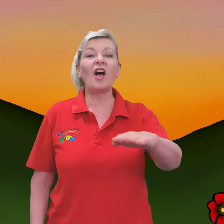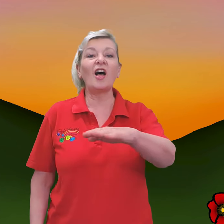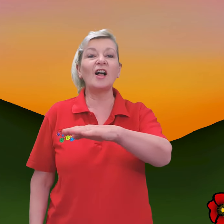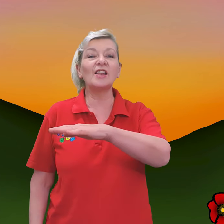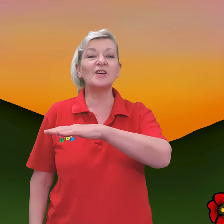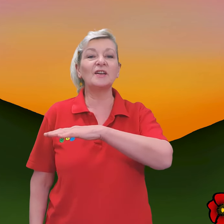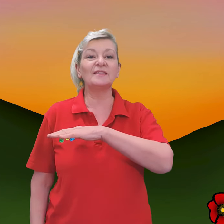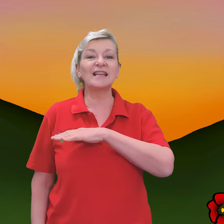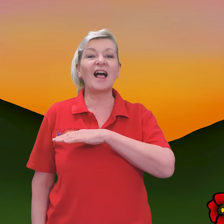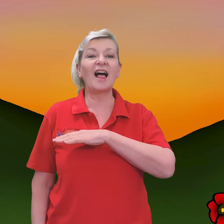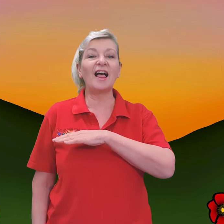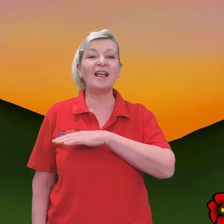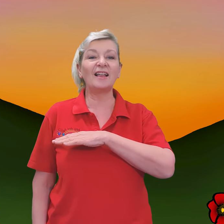you have done.